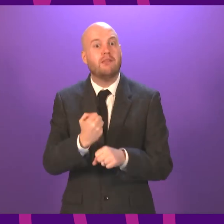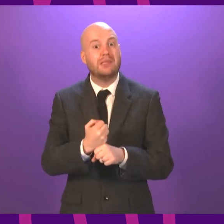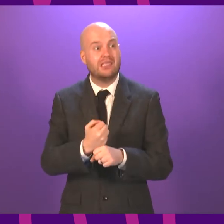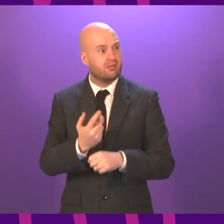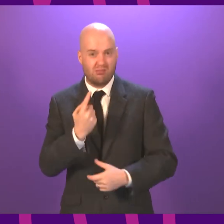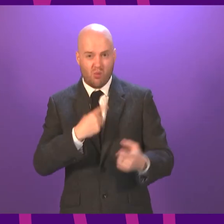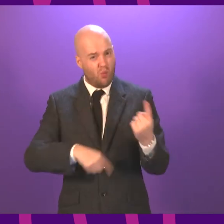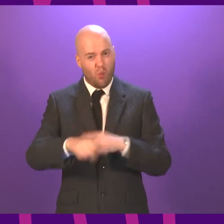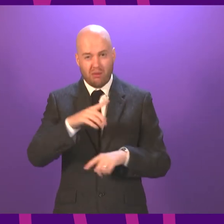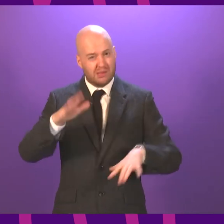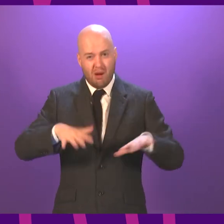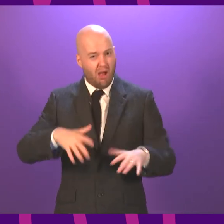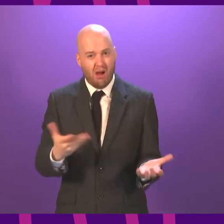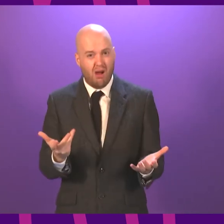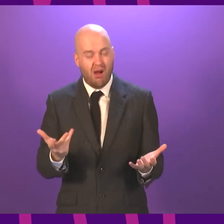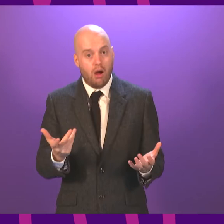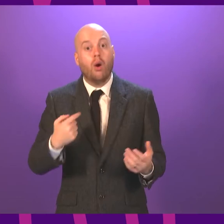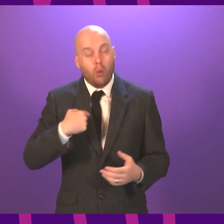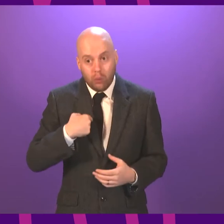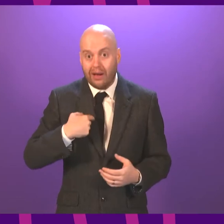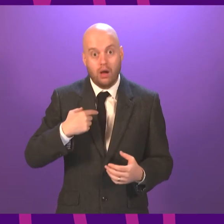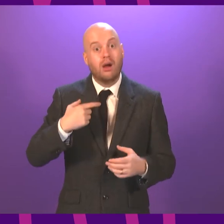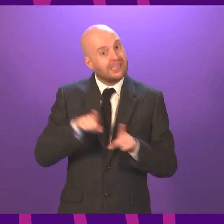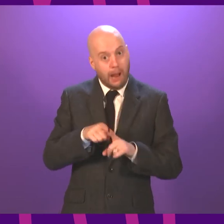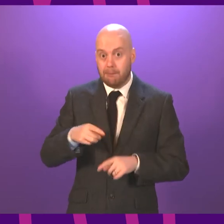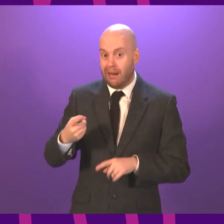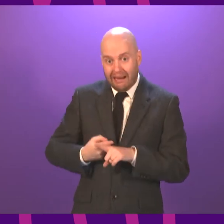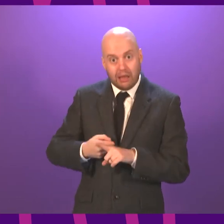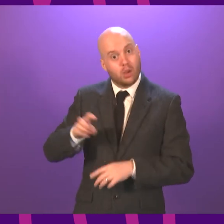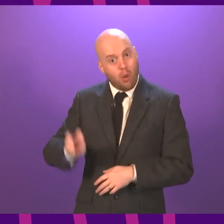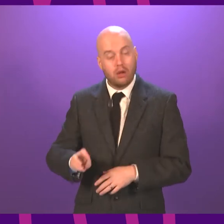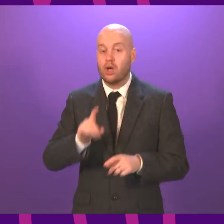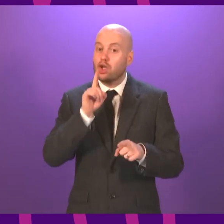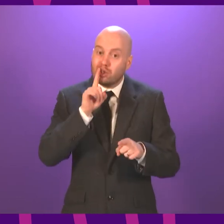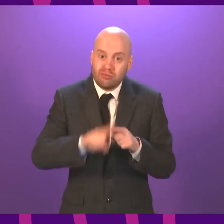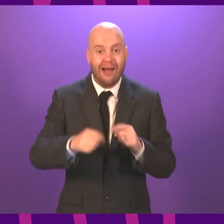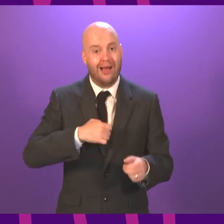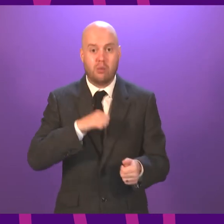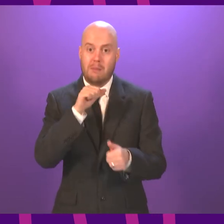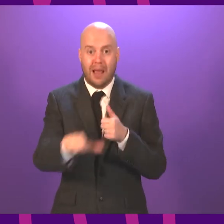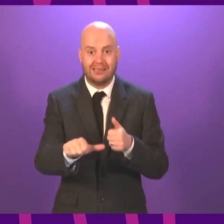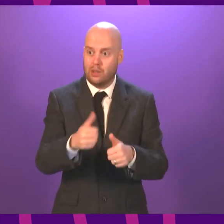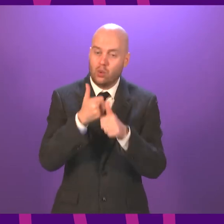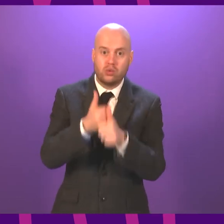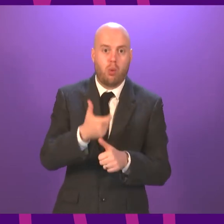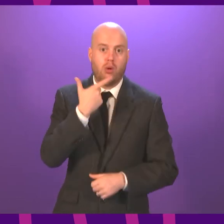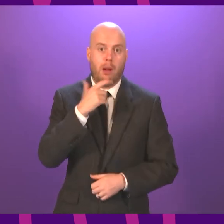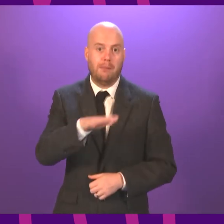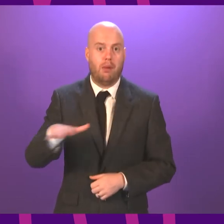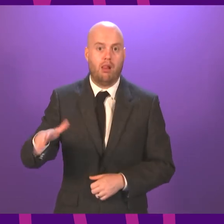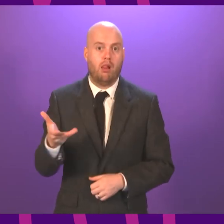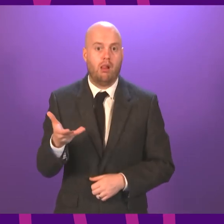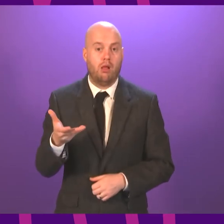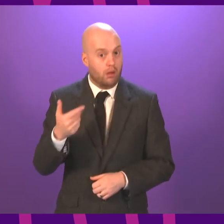reflects the fact that we are all trying to do our best for young people in very difficult circumstances. We have learned lessons from last year,